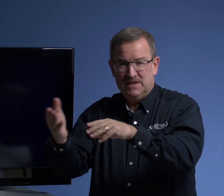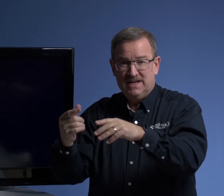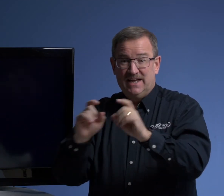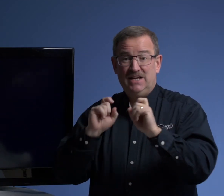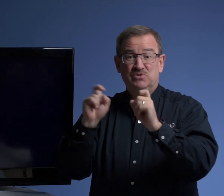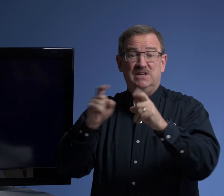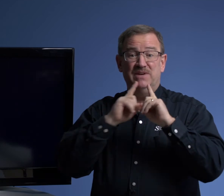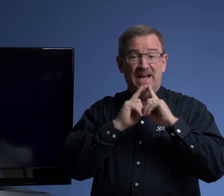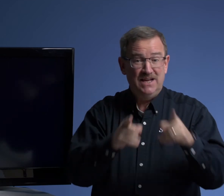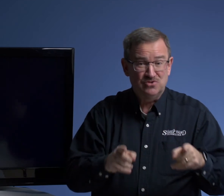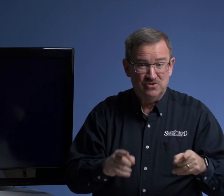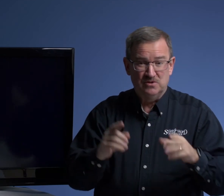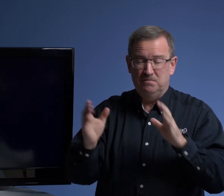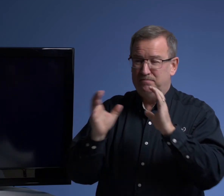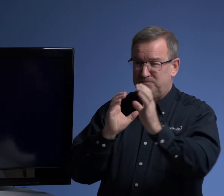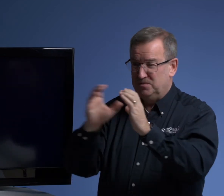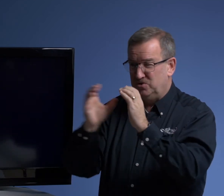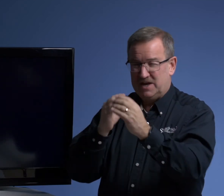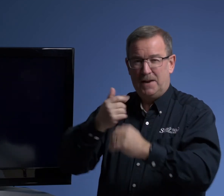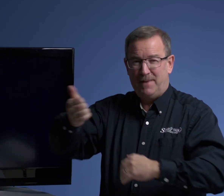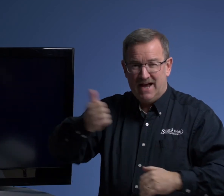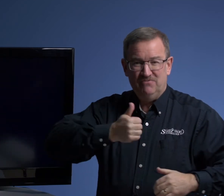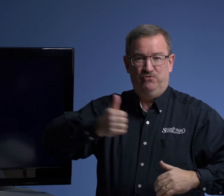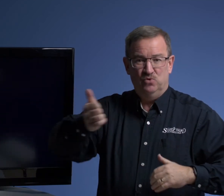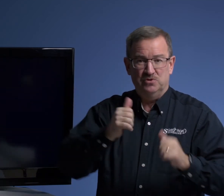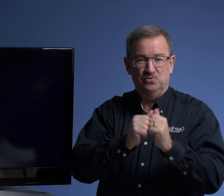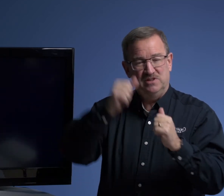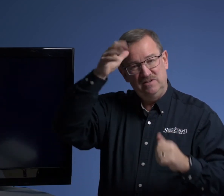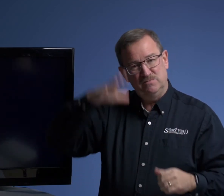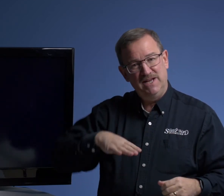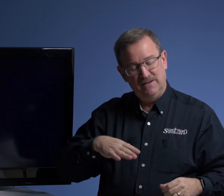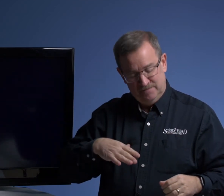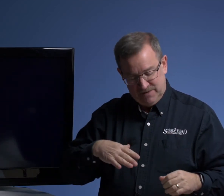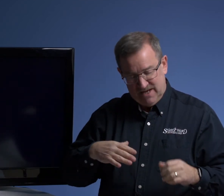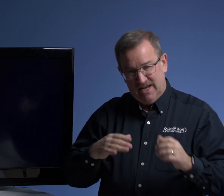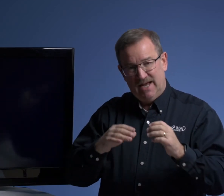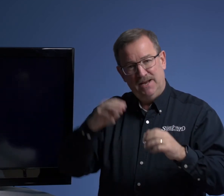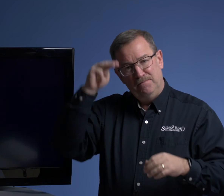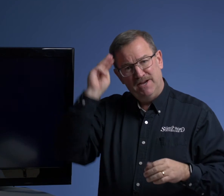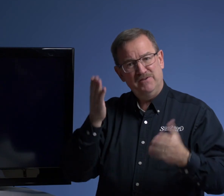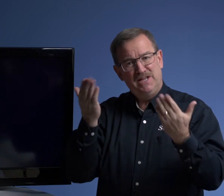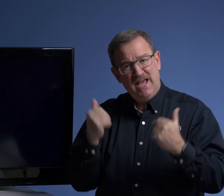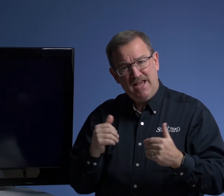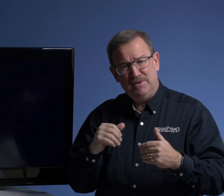He was giving answers, communicating back and forth with these men. And Mary came and